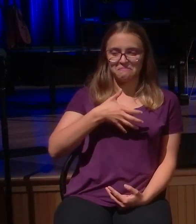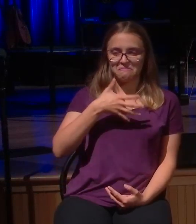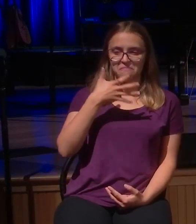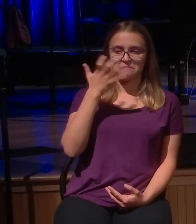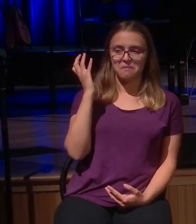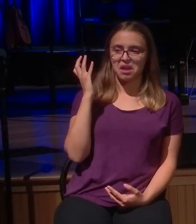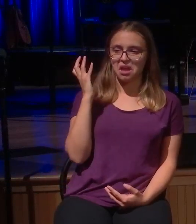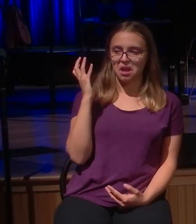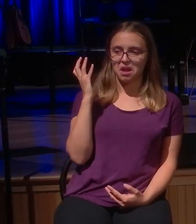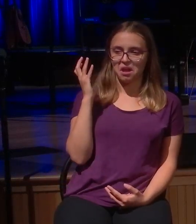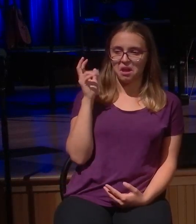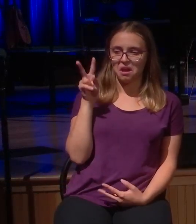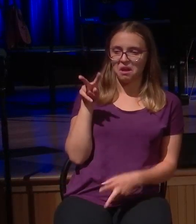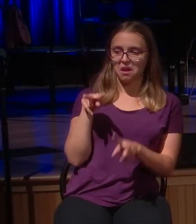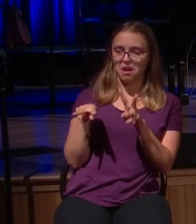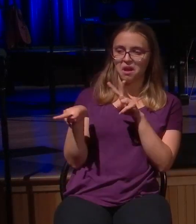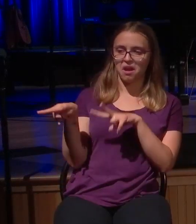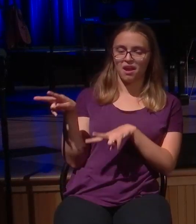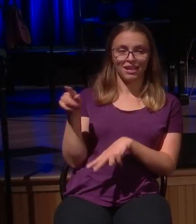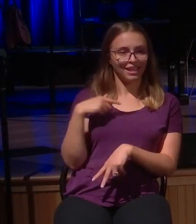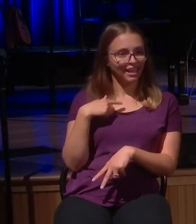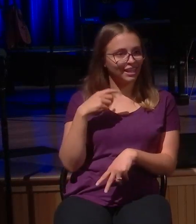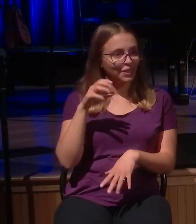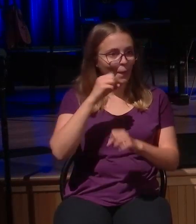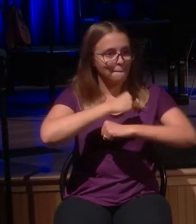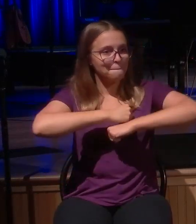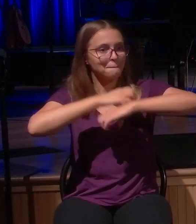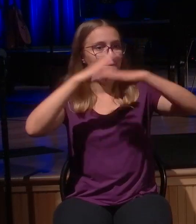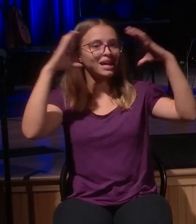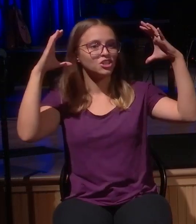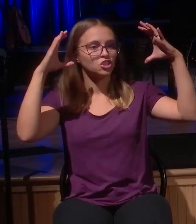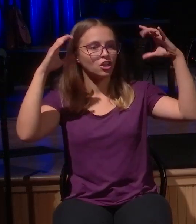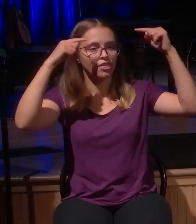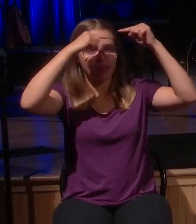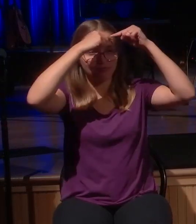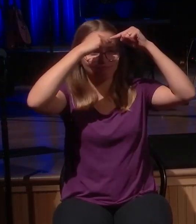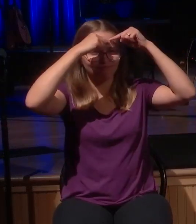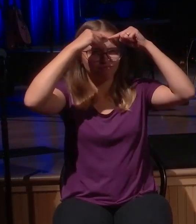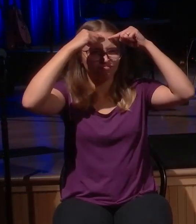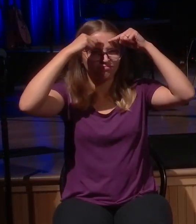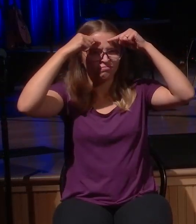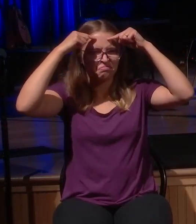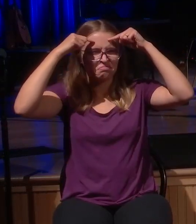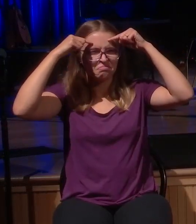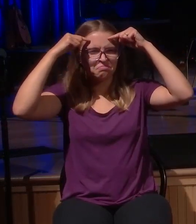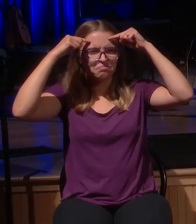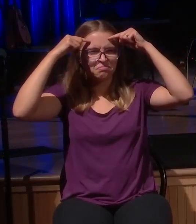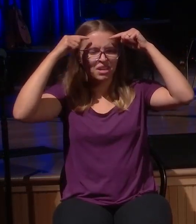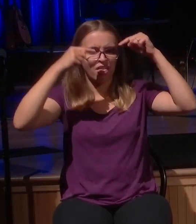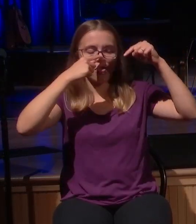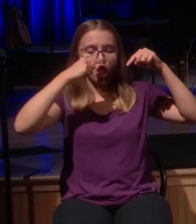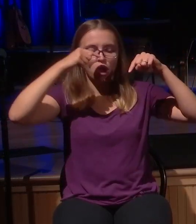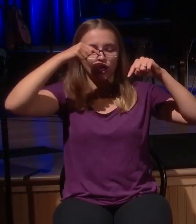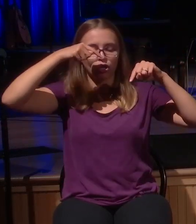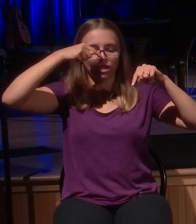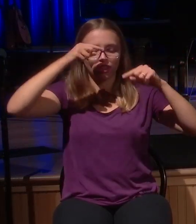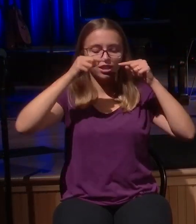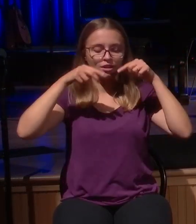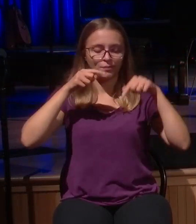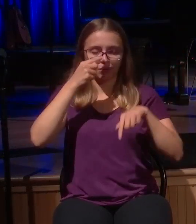Grumbled. Can you picture the wrinkled foreheads? Can you see down their nose as they look down upon the sinners and the